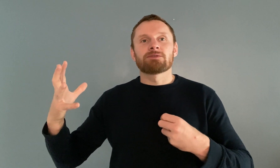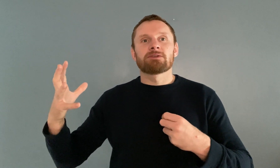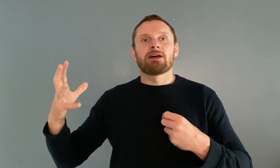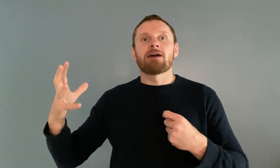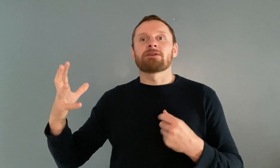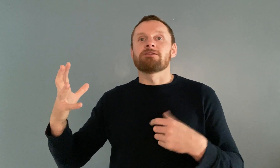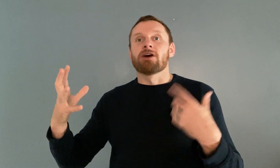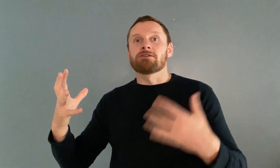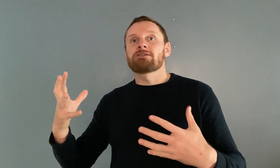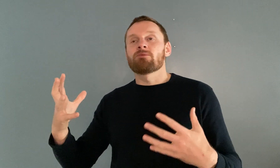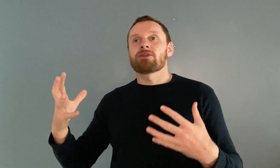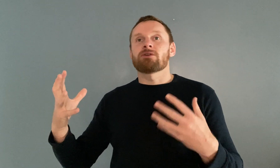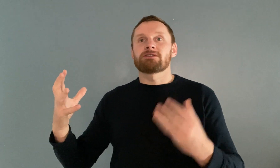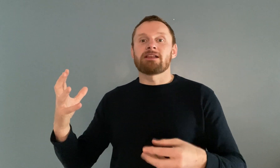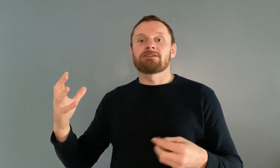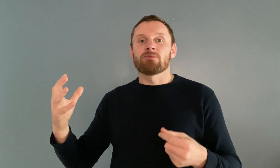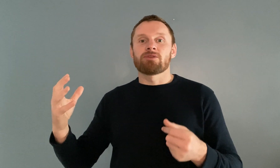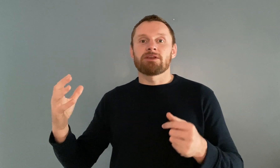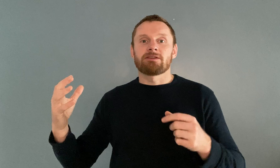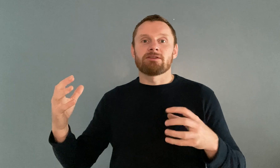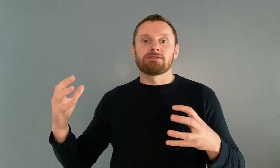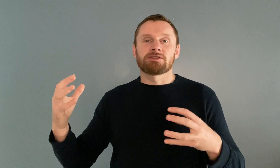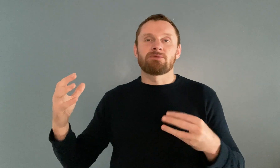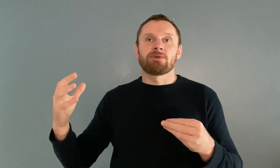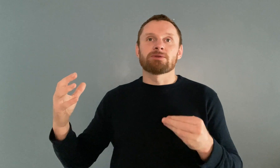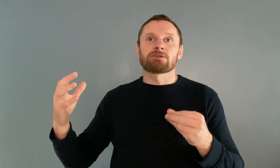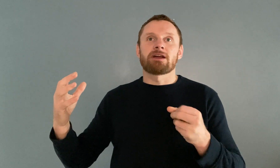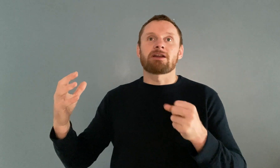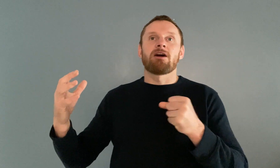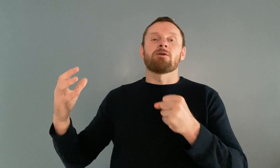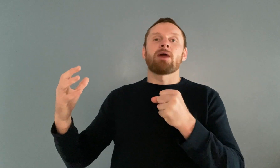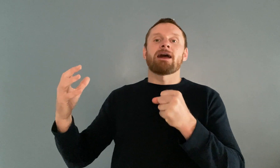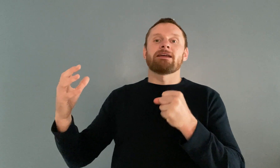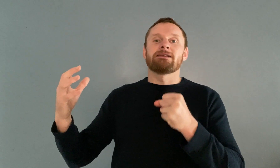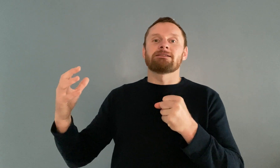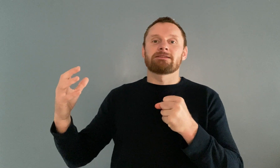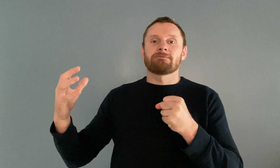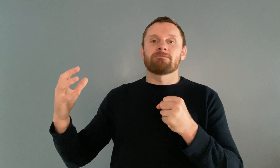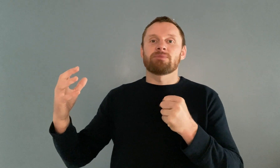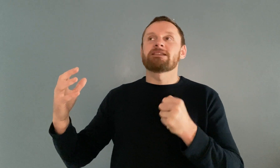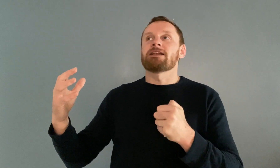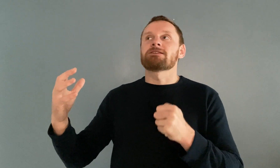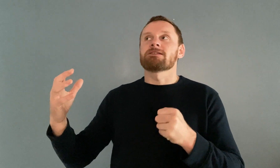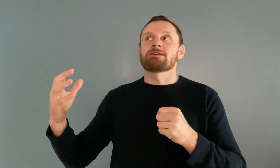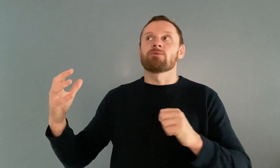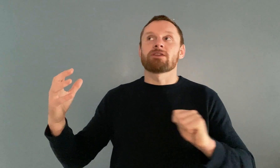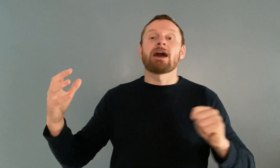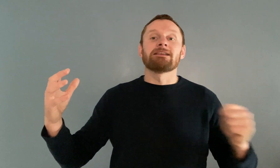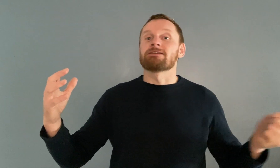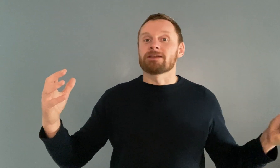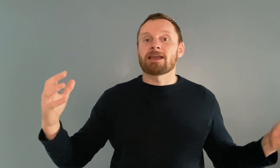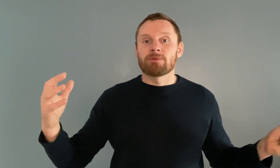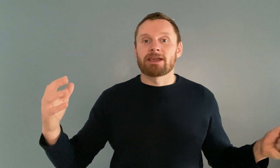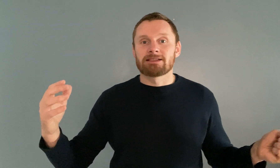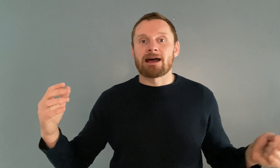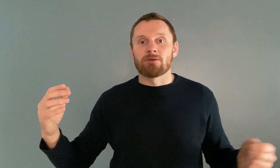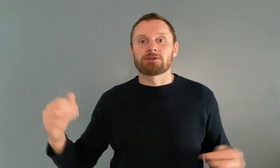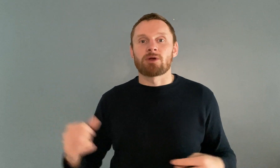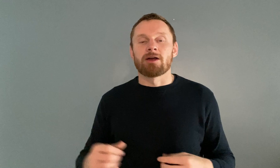having done something or said something that just feels like oh that is potentially something that is going to get me kicked out of the tribe